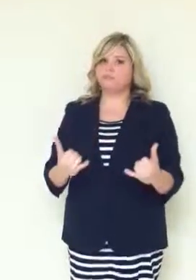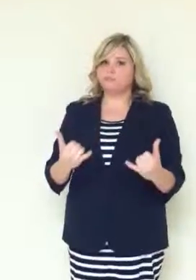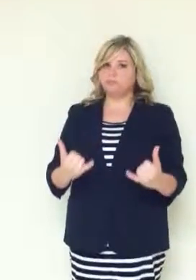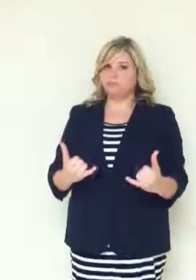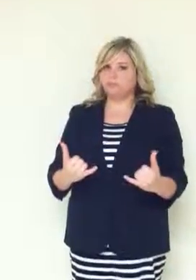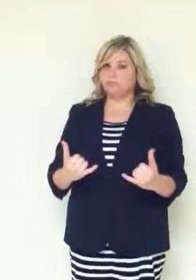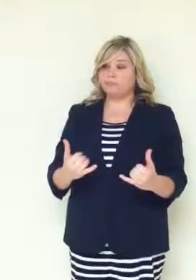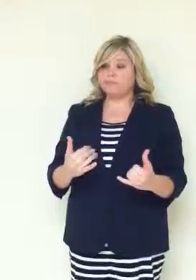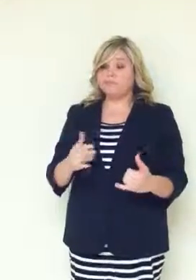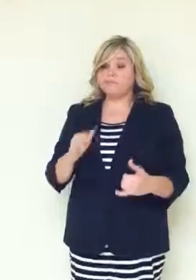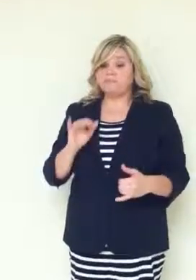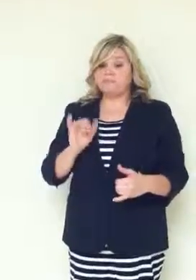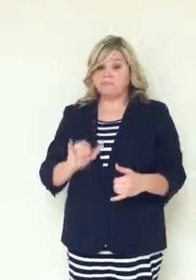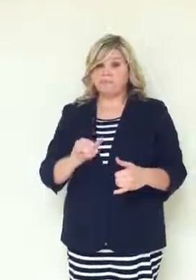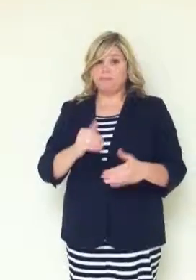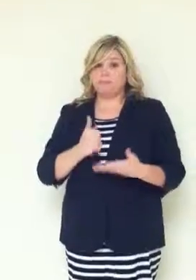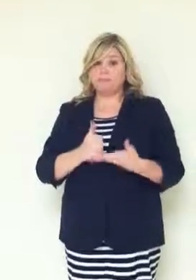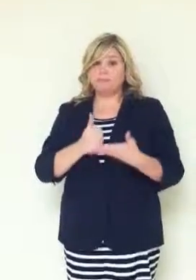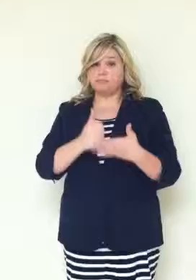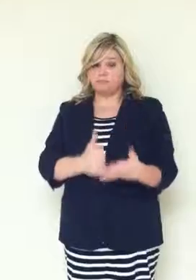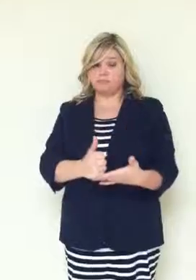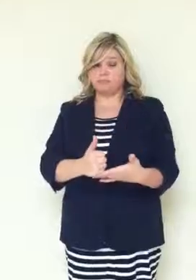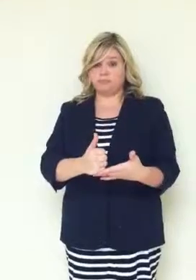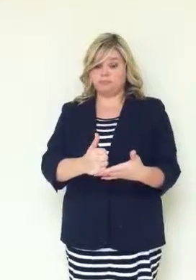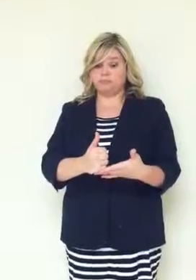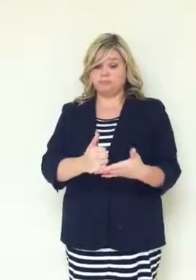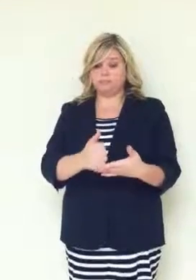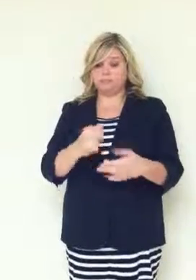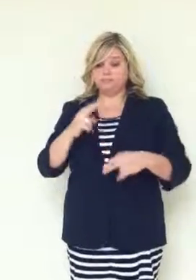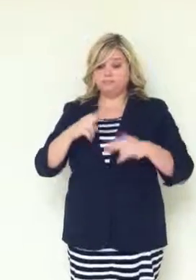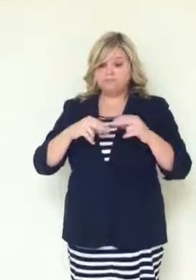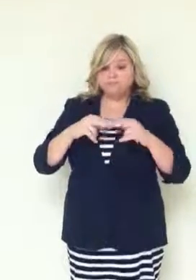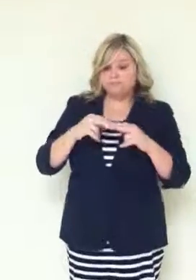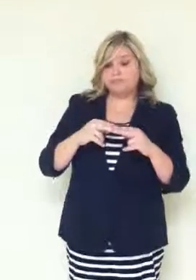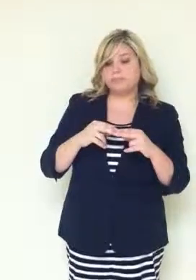build an awareness in all children about being deaf in the media. ...